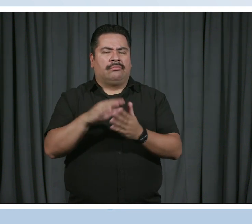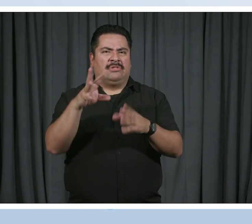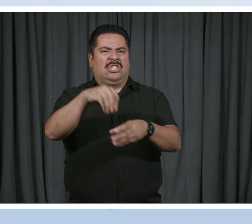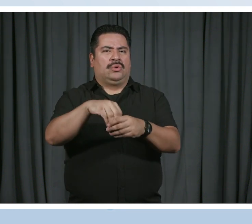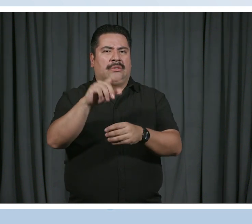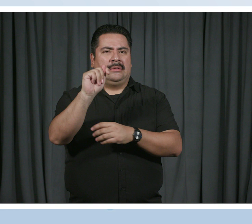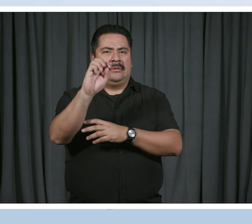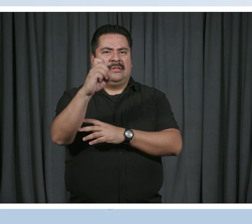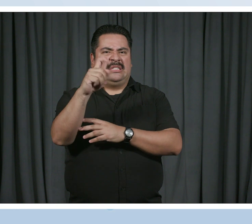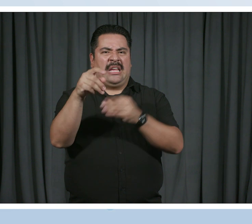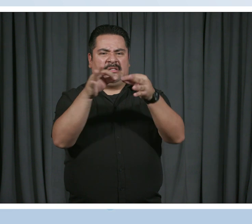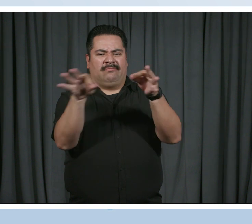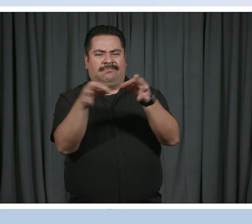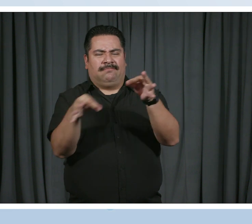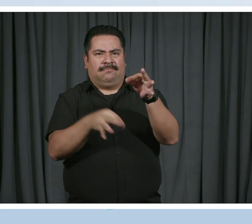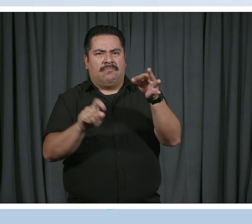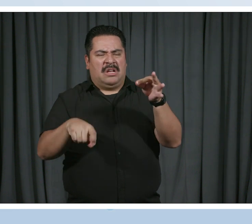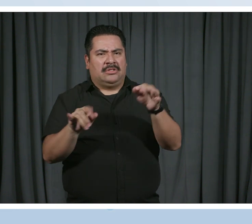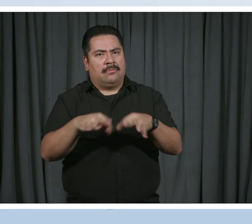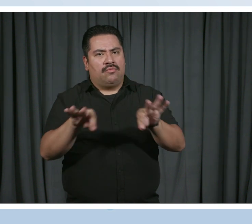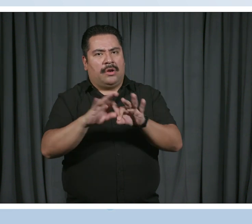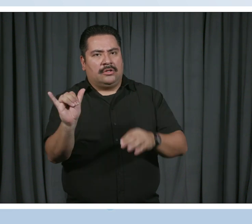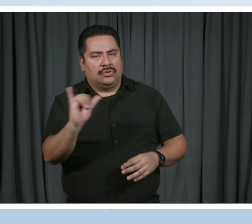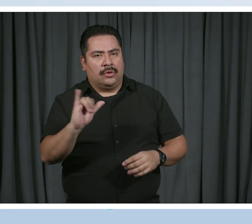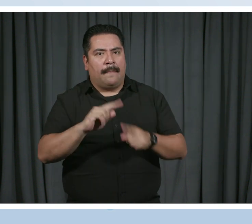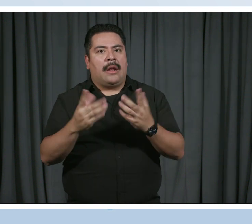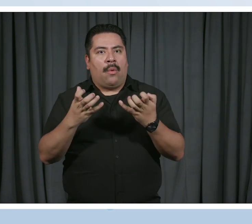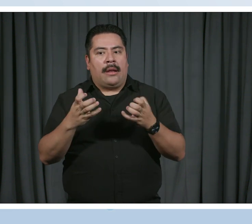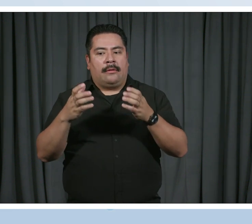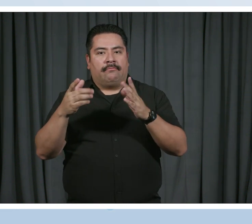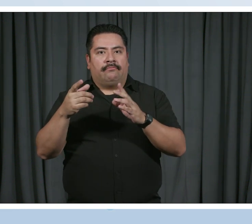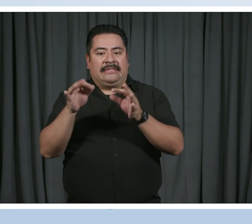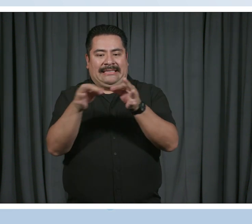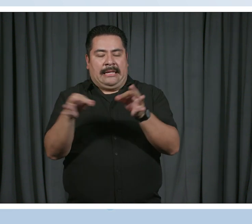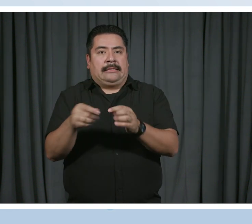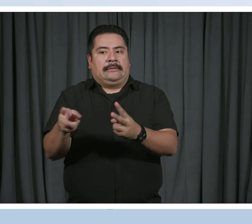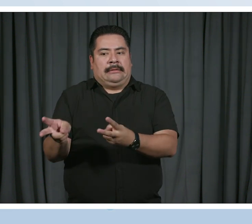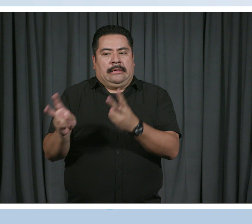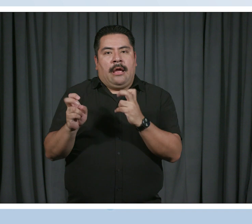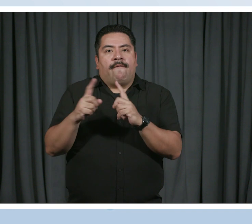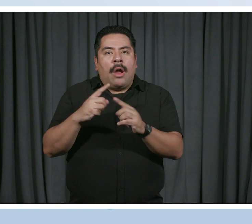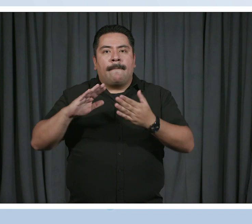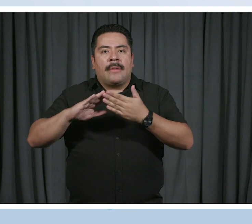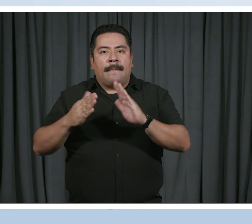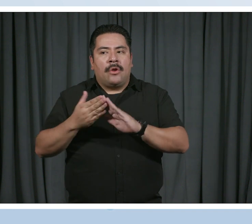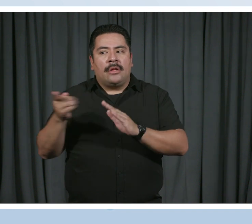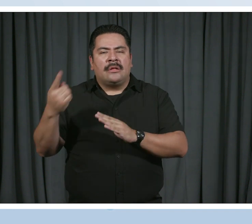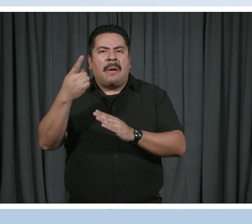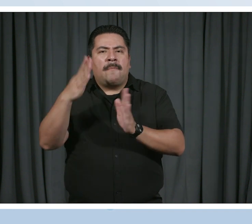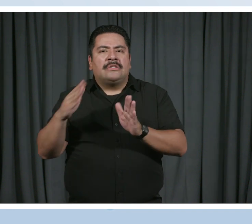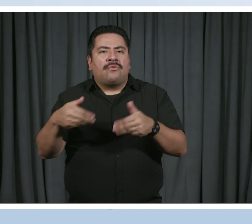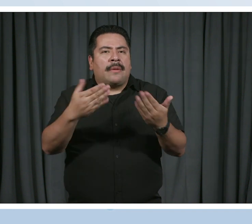as well. And I wanted it to come from someone within the community. Lily was recommended. And so we